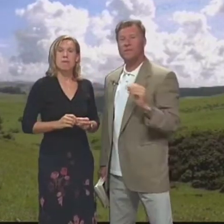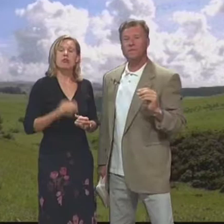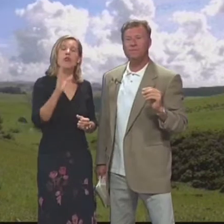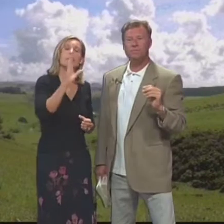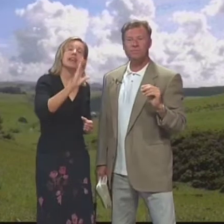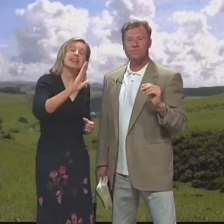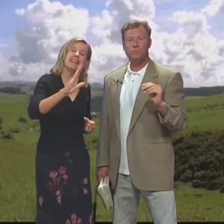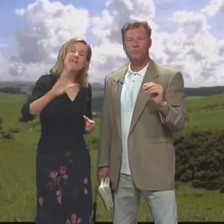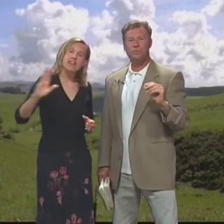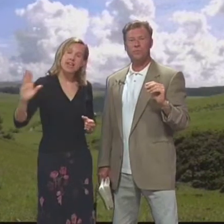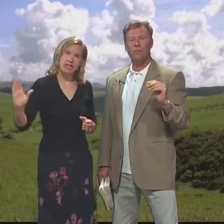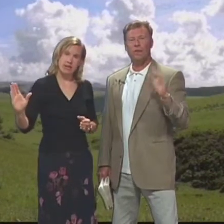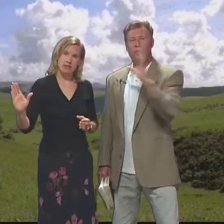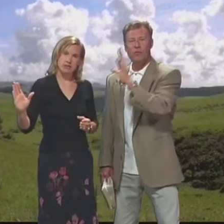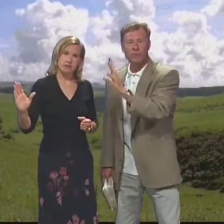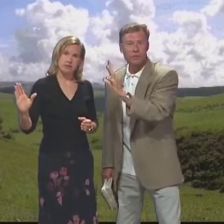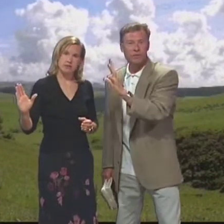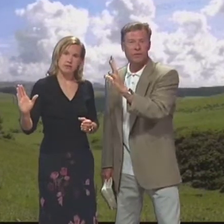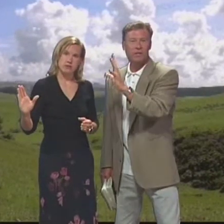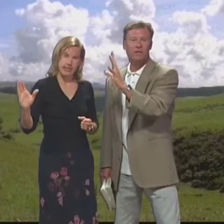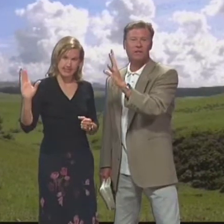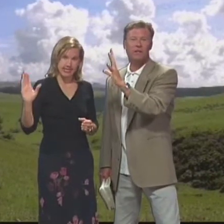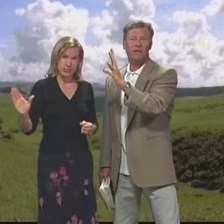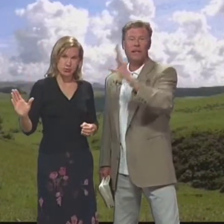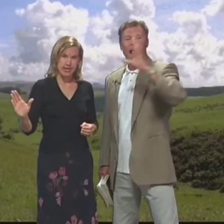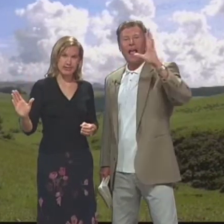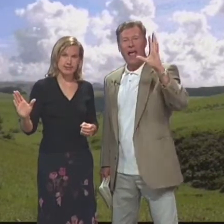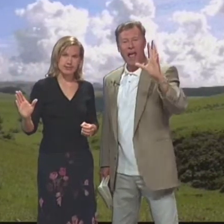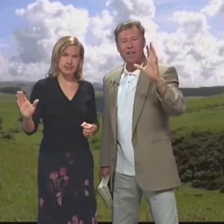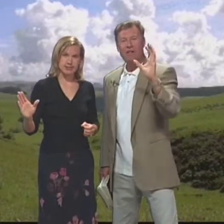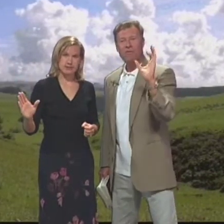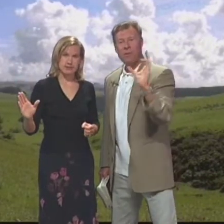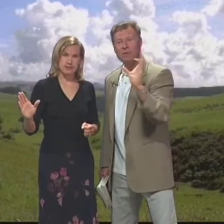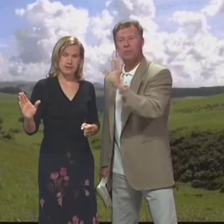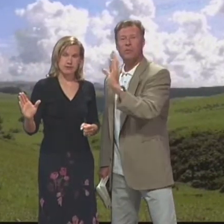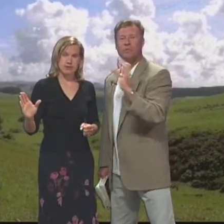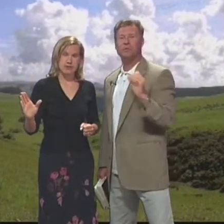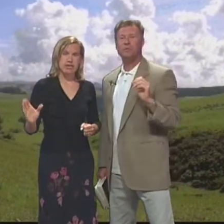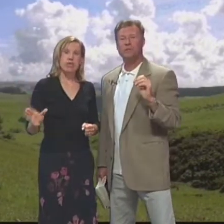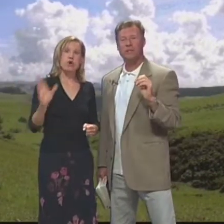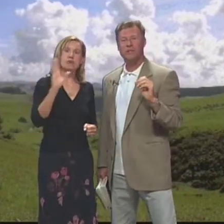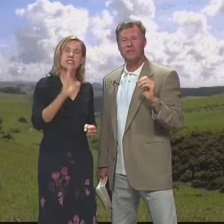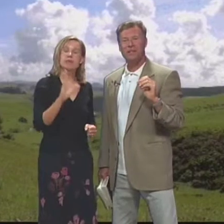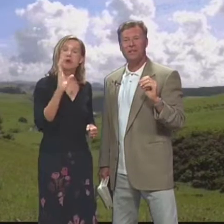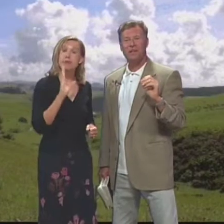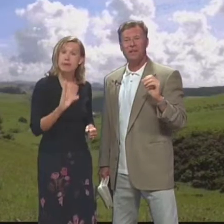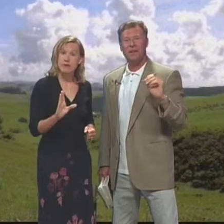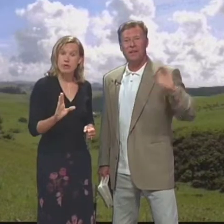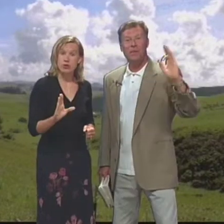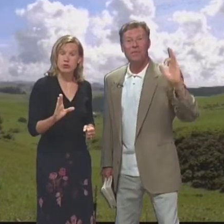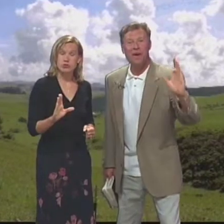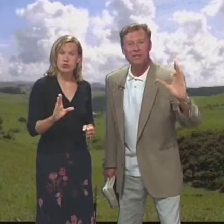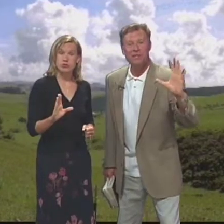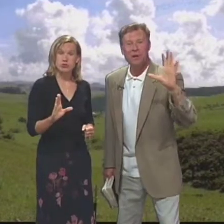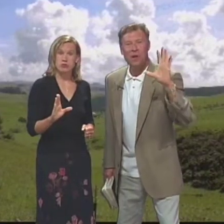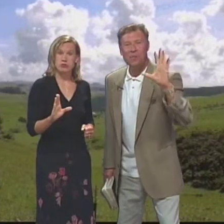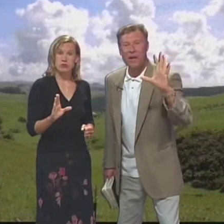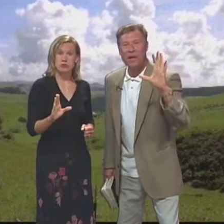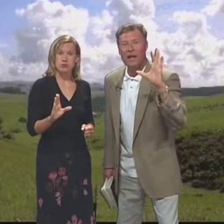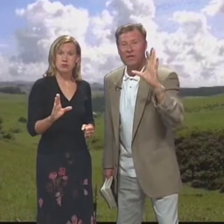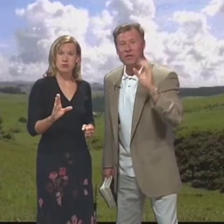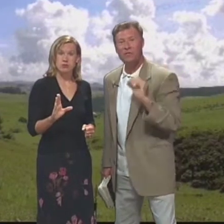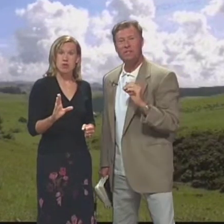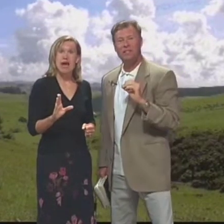differs Pero donde difiere From scripture De las escrituras And from biblical principles Y de los principios bíblicos We must